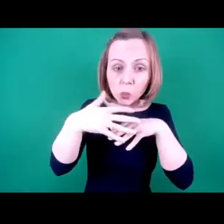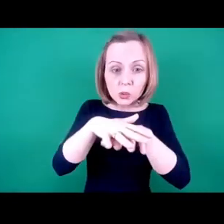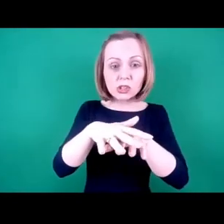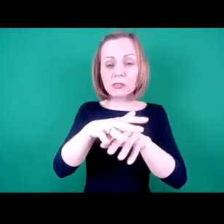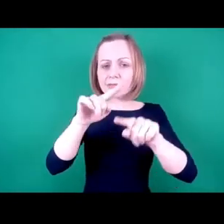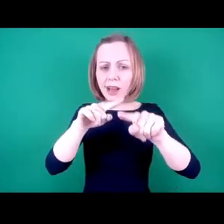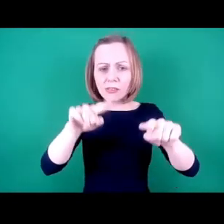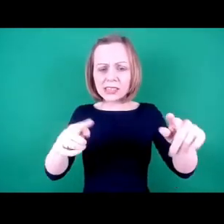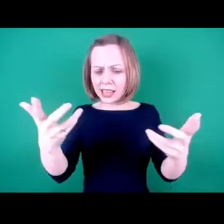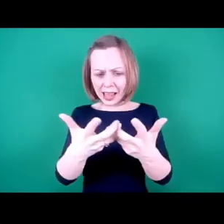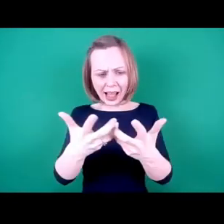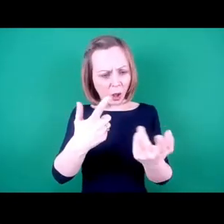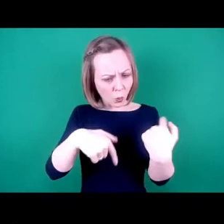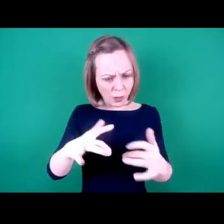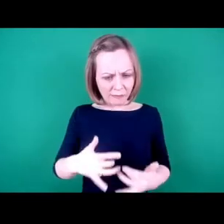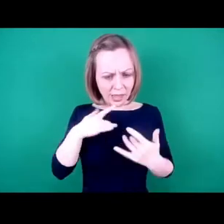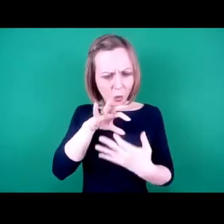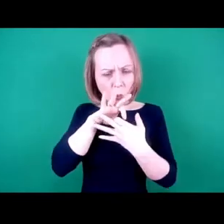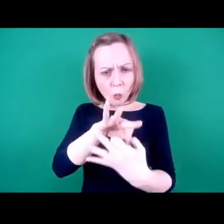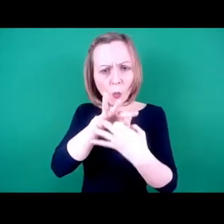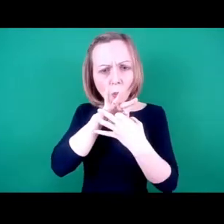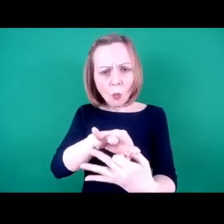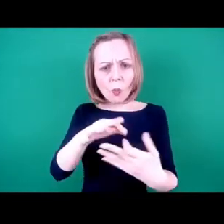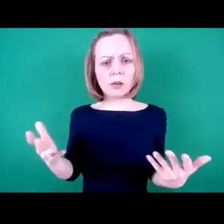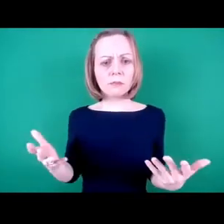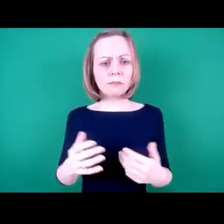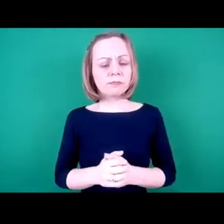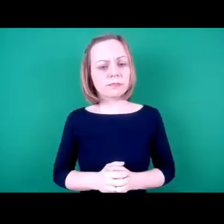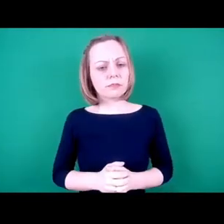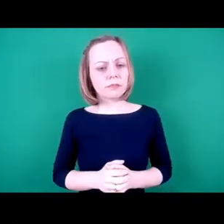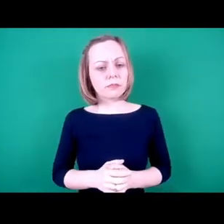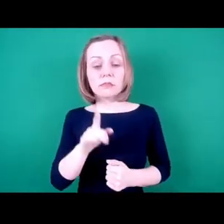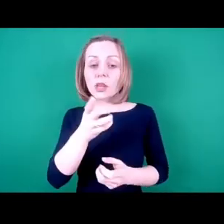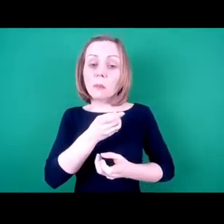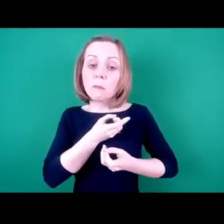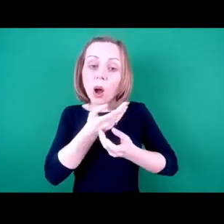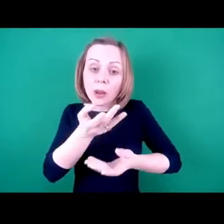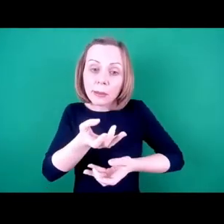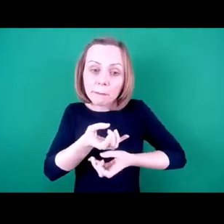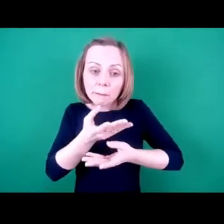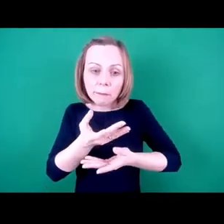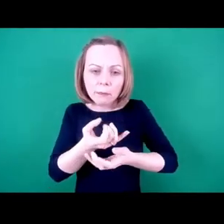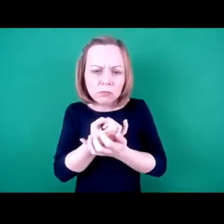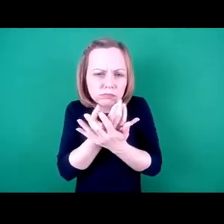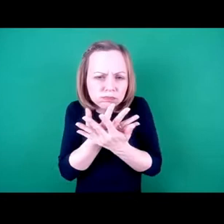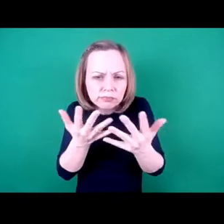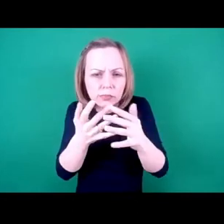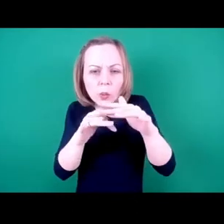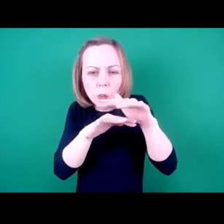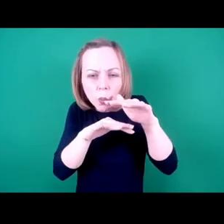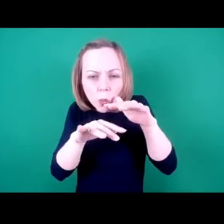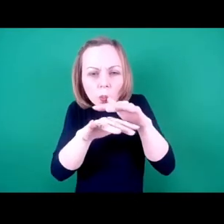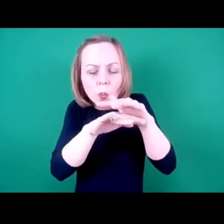how we get to a sense of belonging. So the poem is filled with implicit and explicit